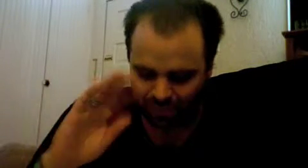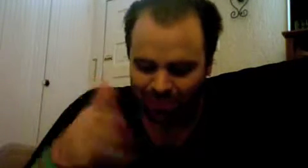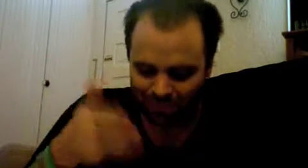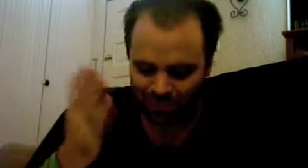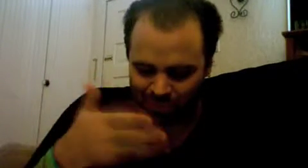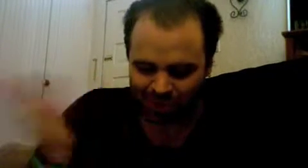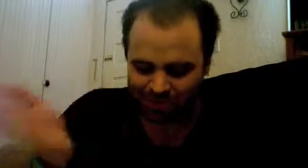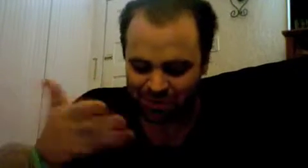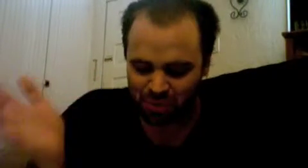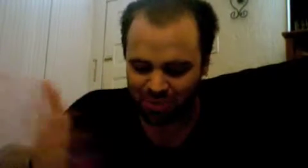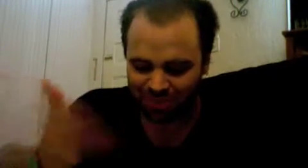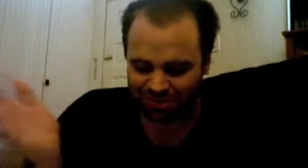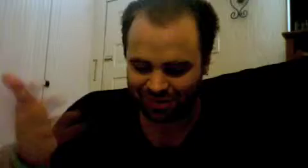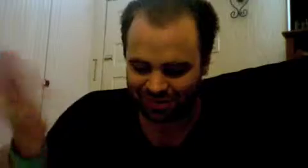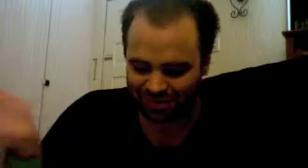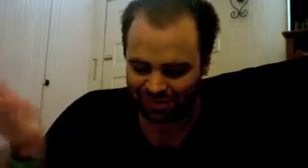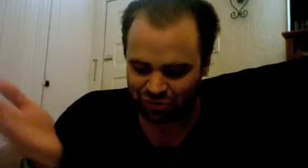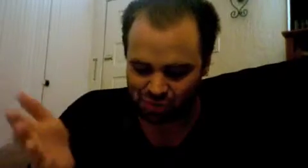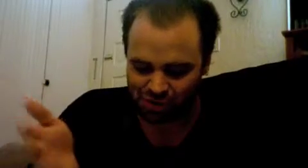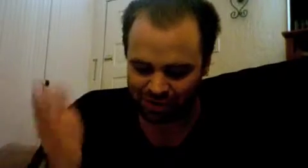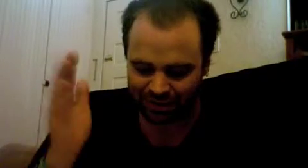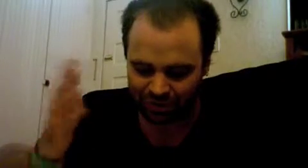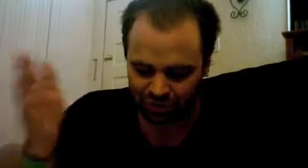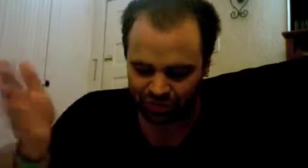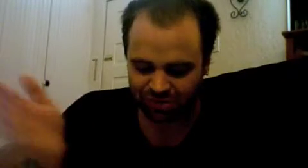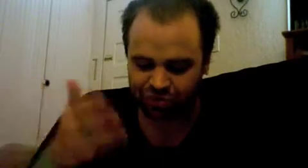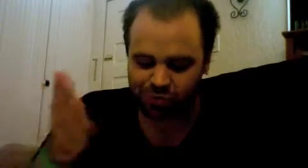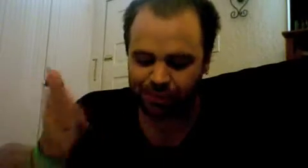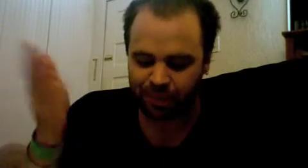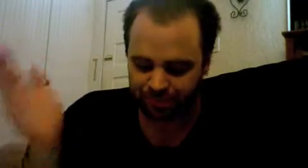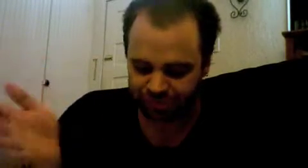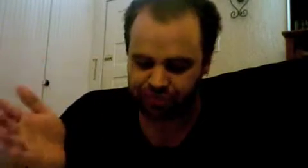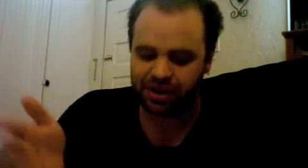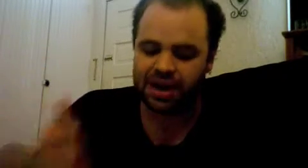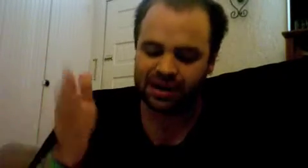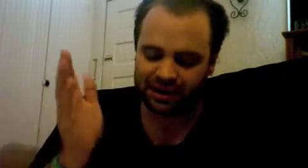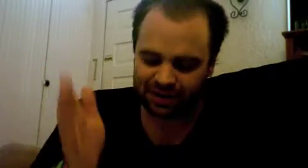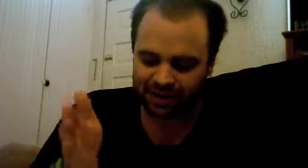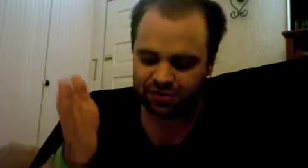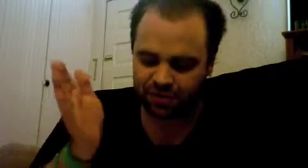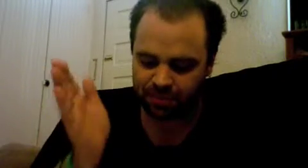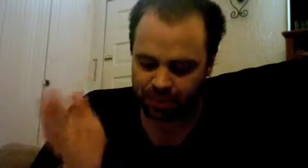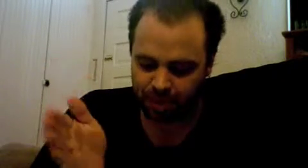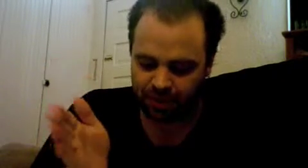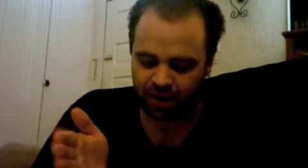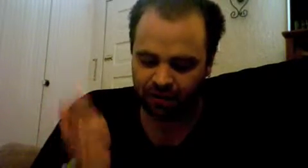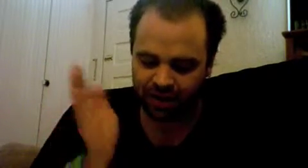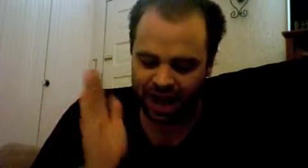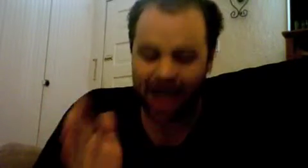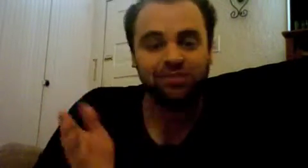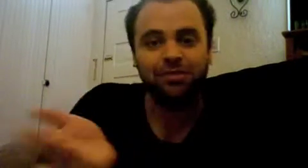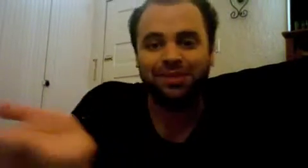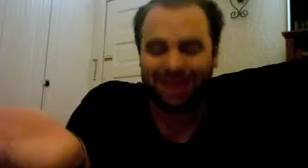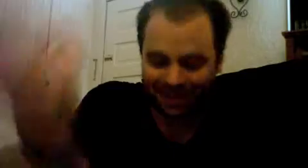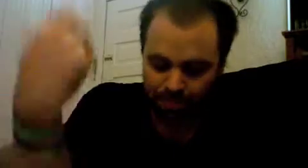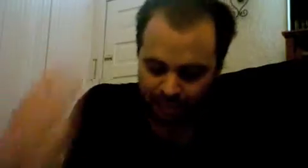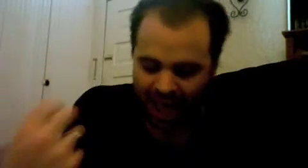whatever is more than such a word even a transition to a mere proposition contains a becoming other that has to be taken back